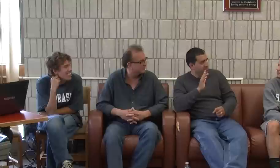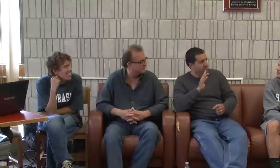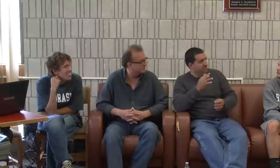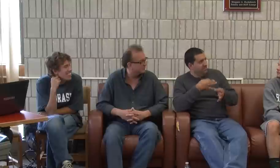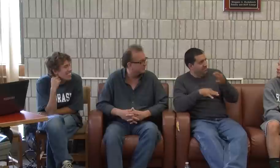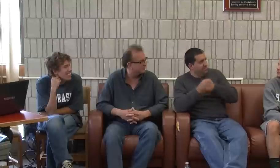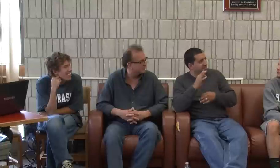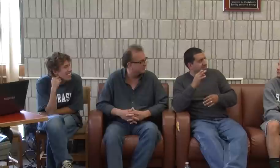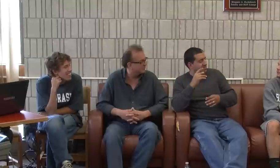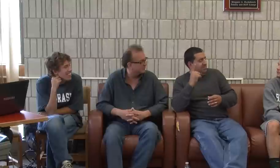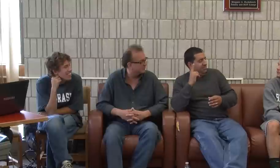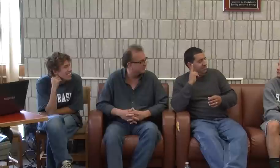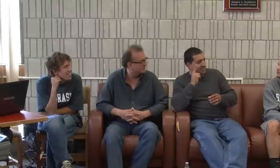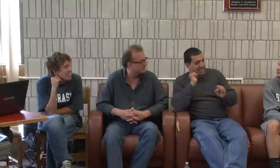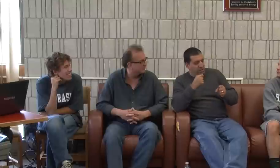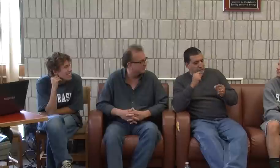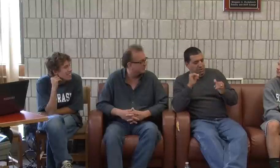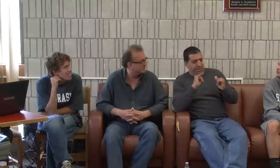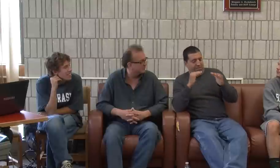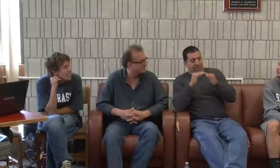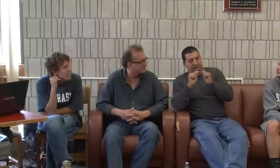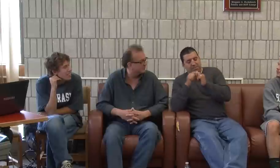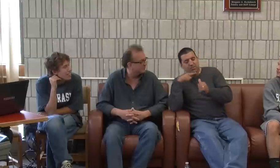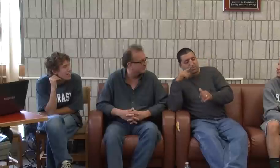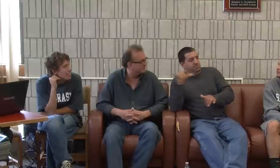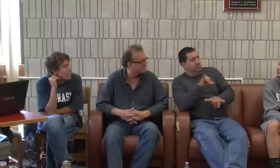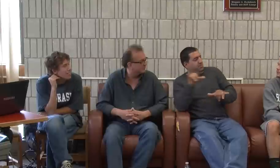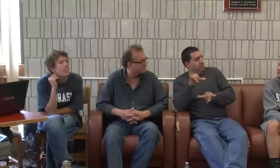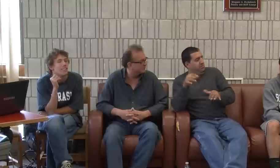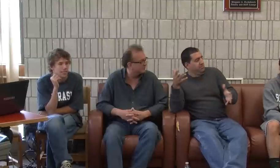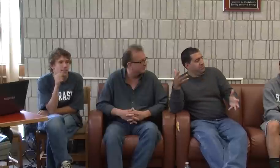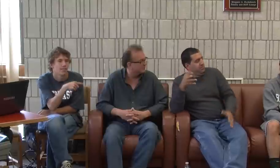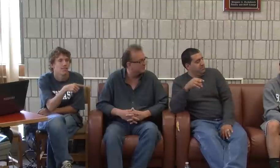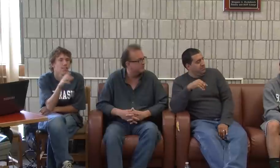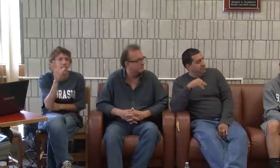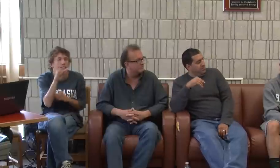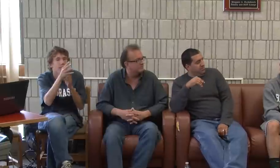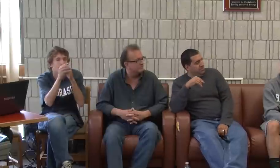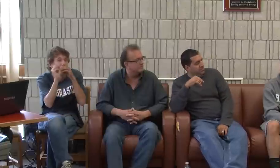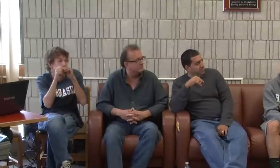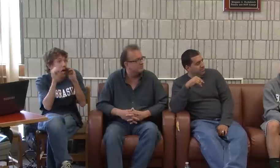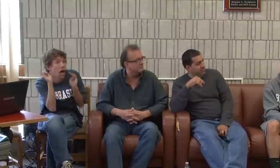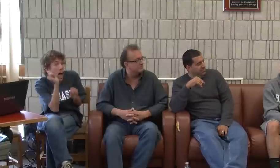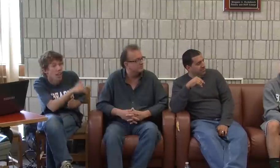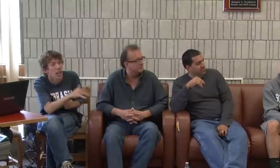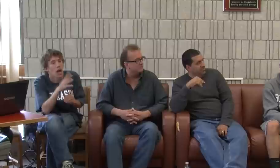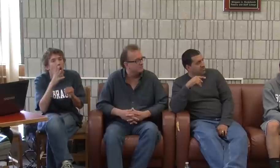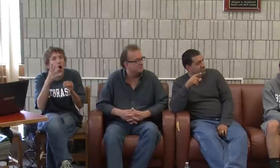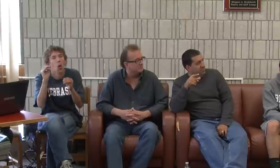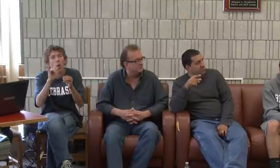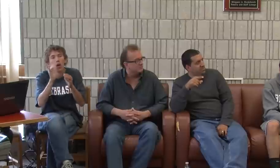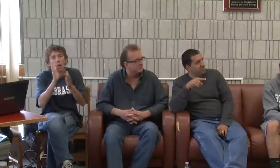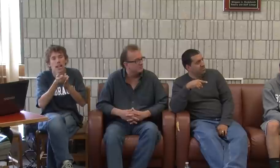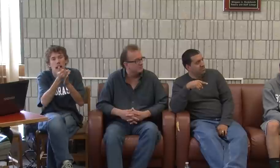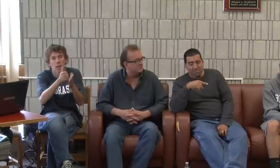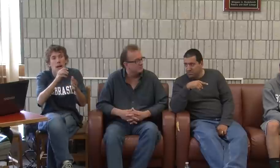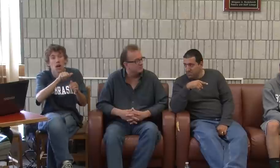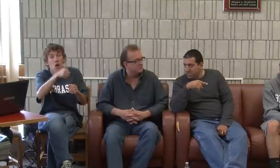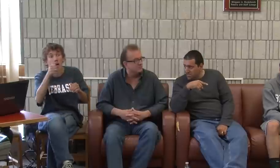Because hearing people tend to oppress the deaf. And you can show that deaf people can do the same job that hearing people can do. And also to add to that, it